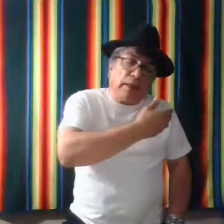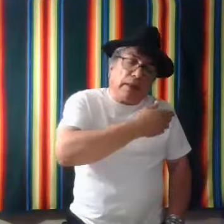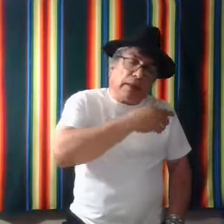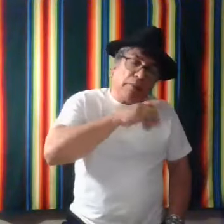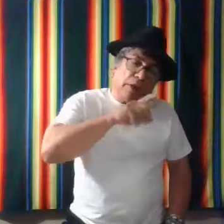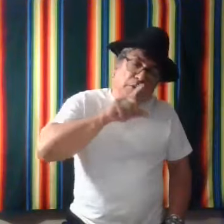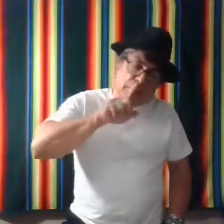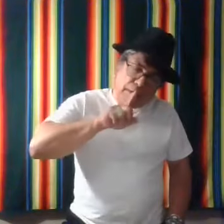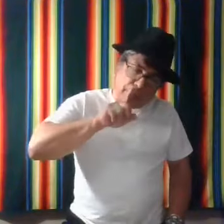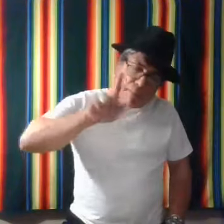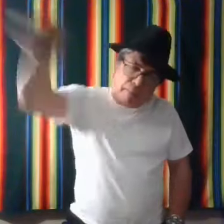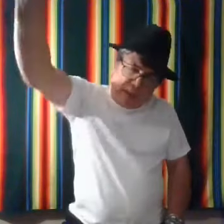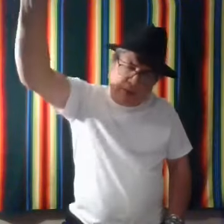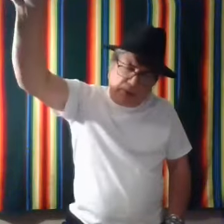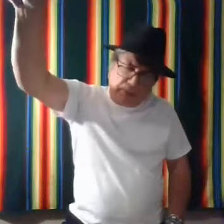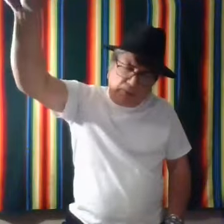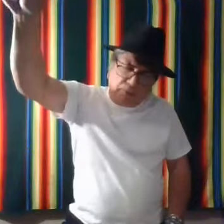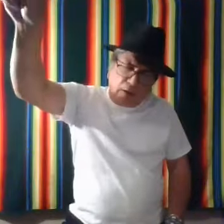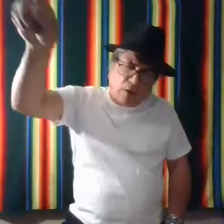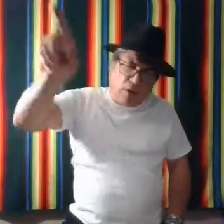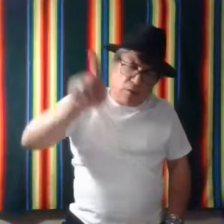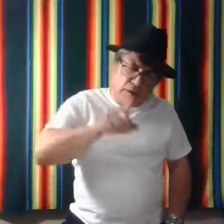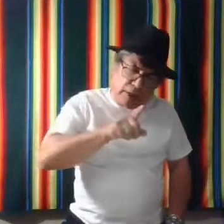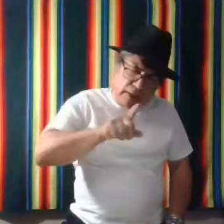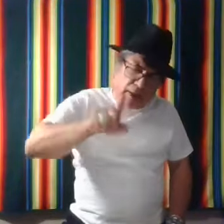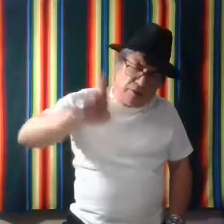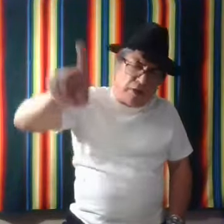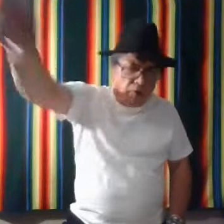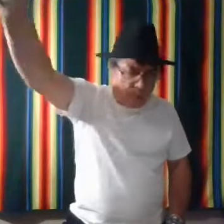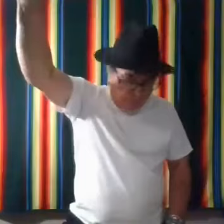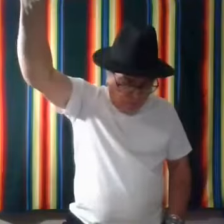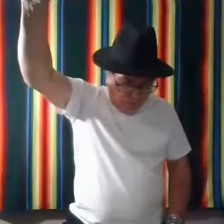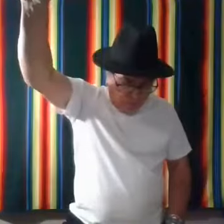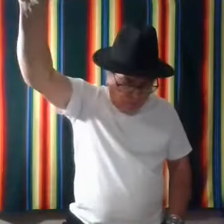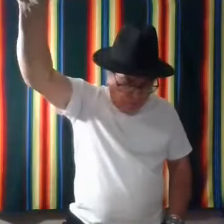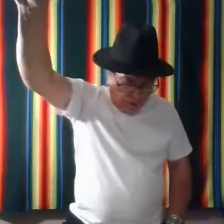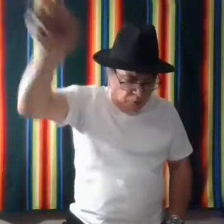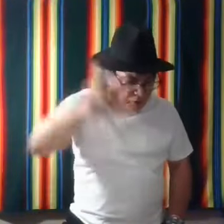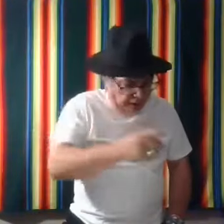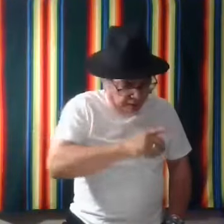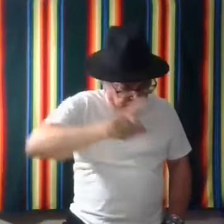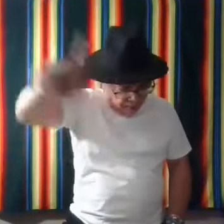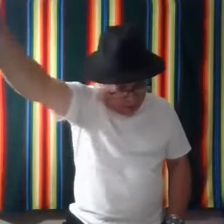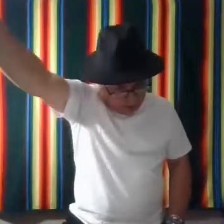Can either be this. With that index finger. Maybe with your head down.